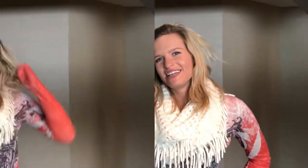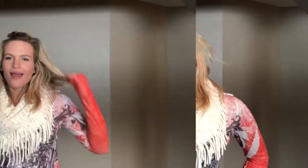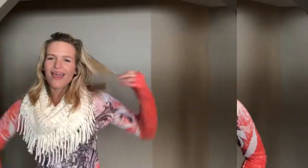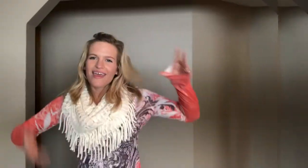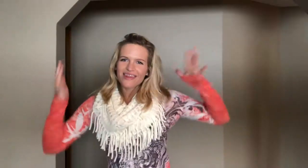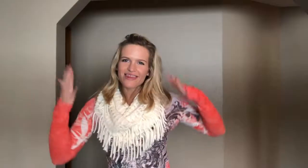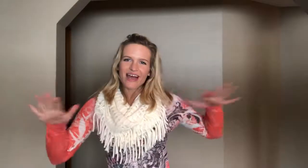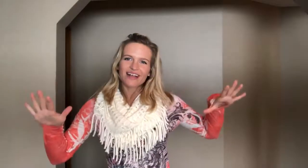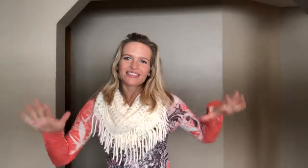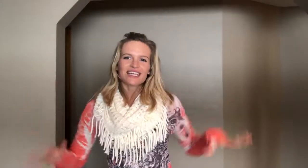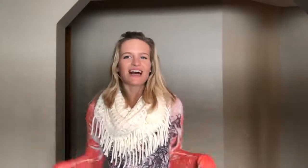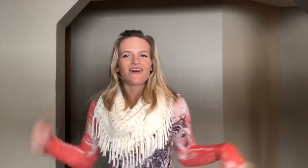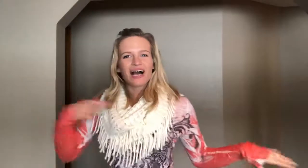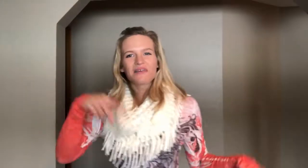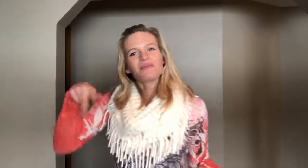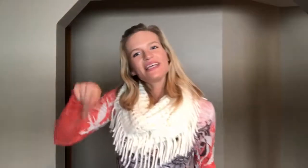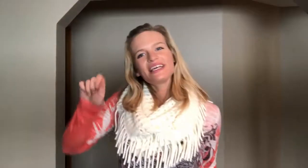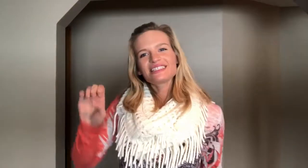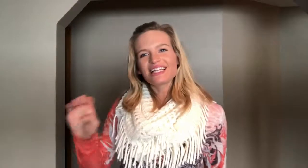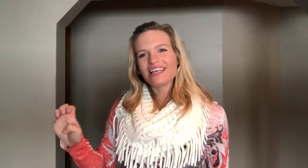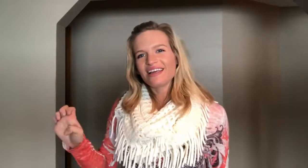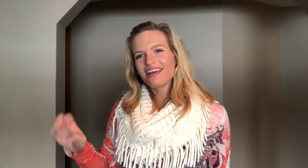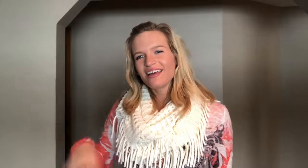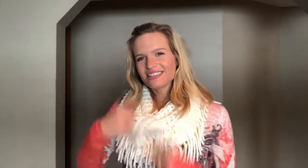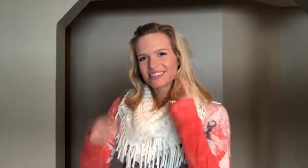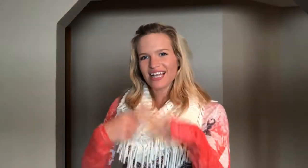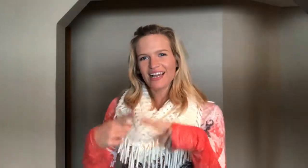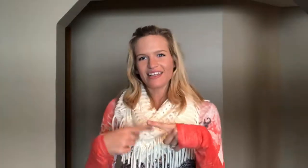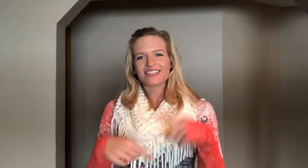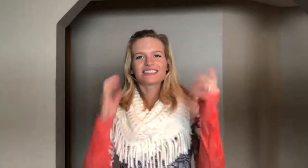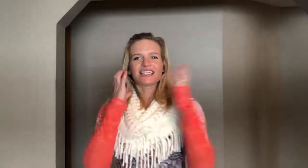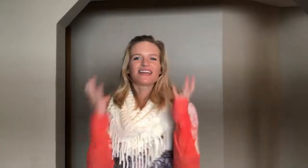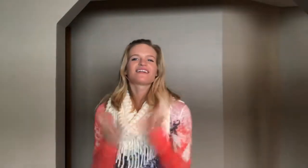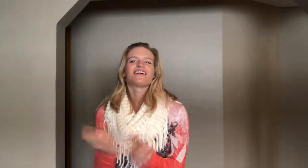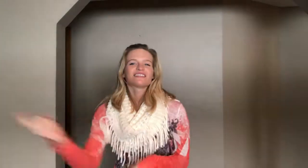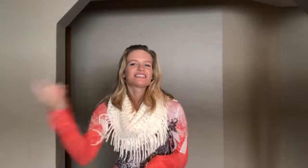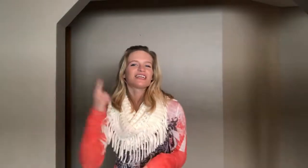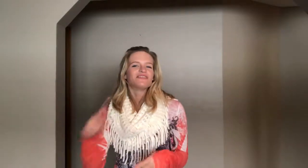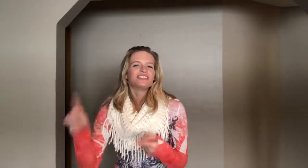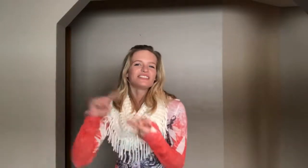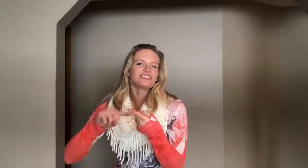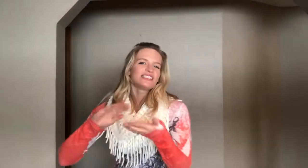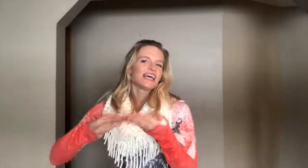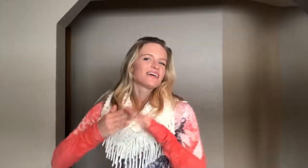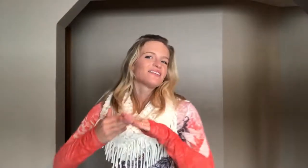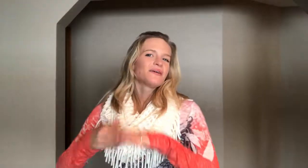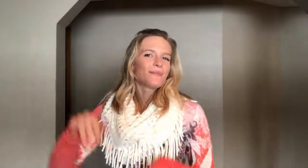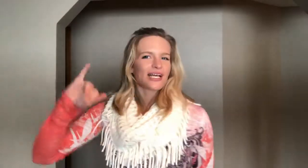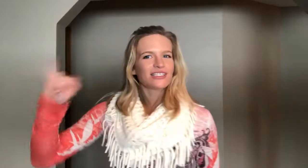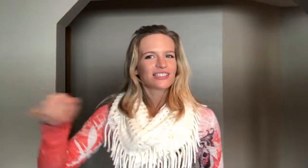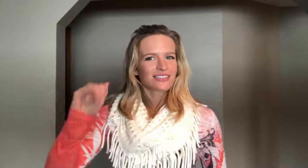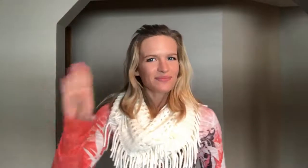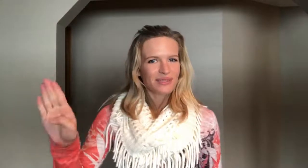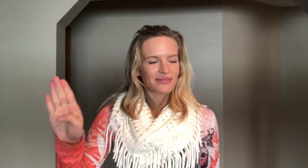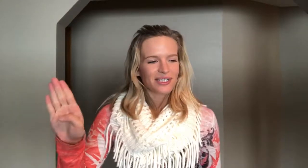And that is how I PSE signed Santa Claus is coming to town. By Justin Bieber.